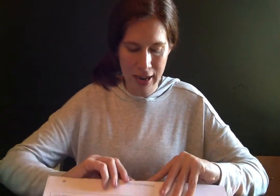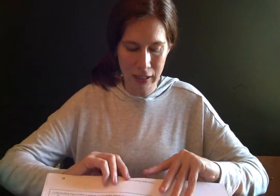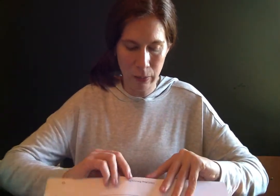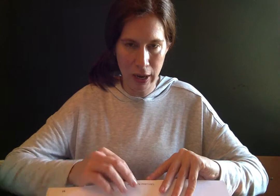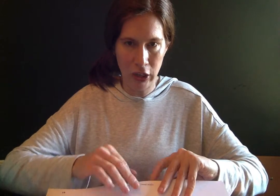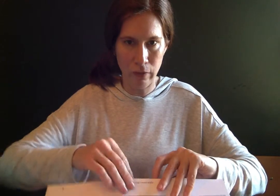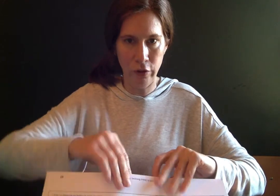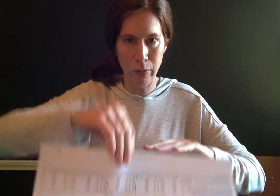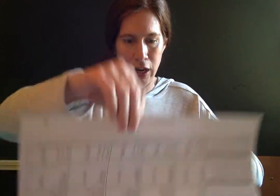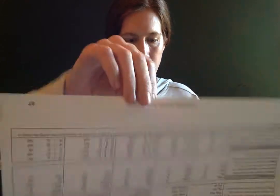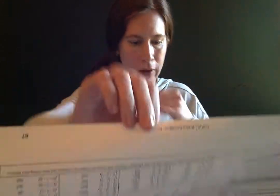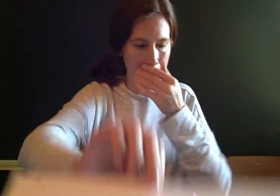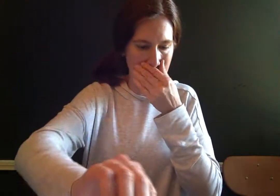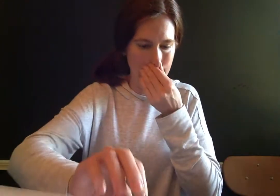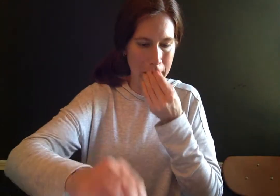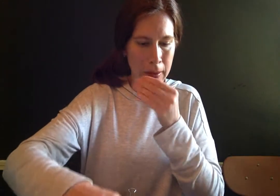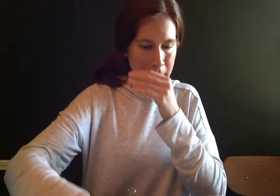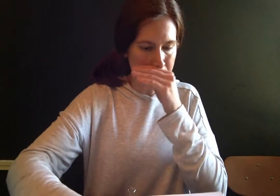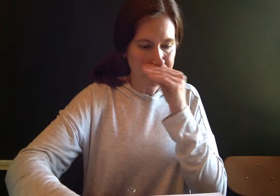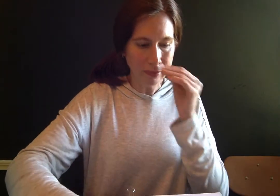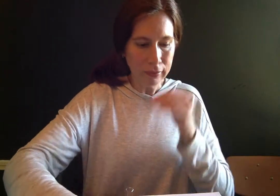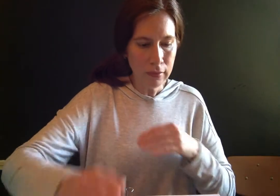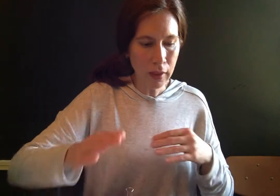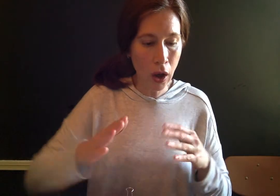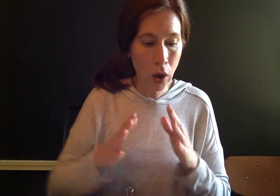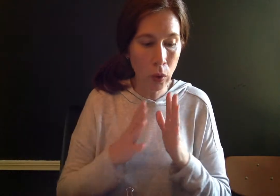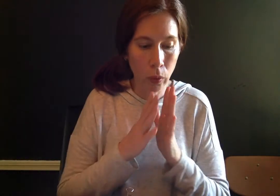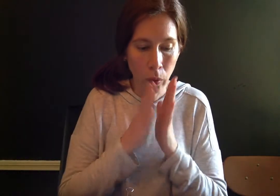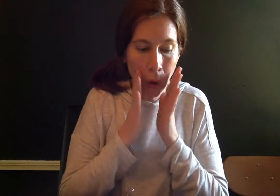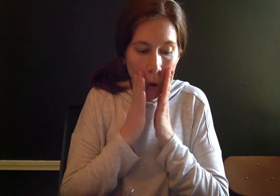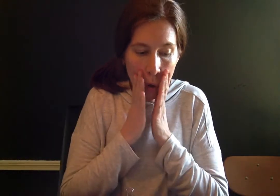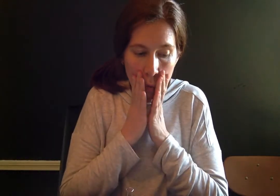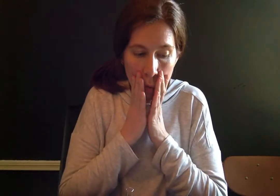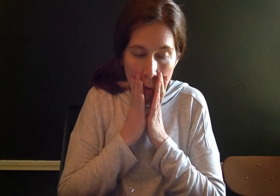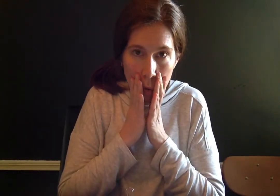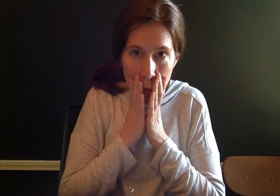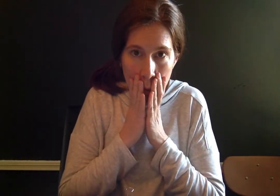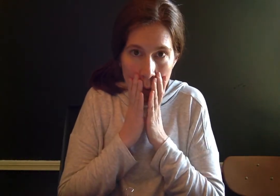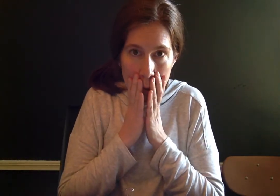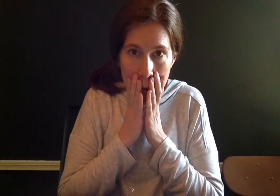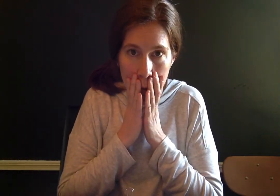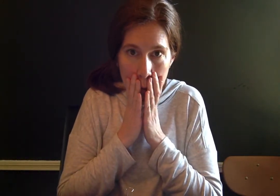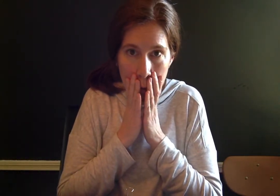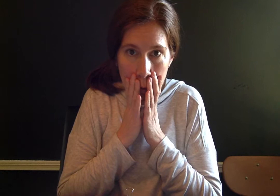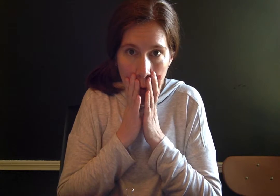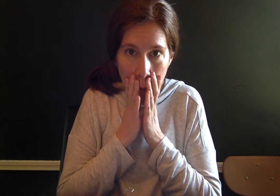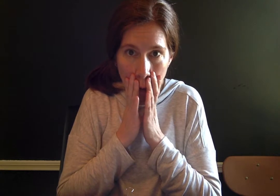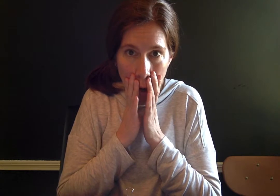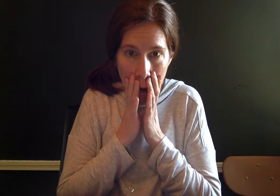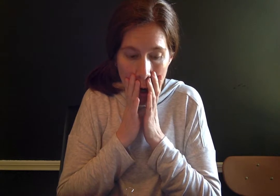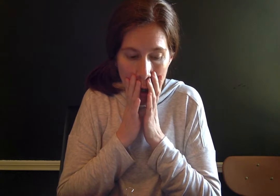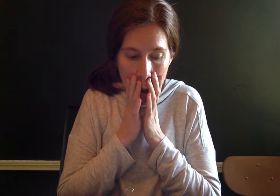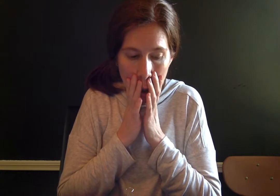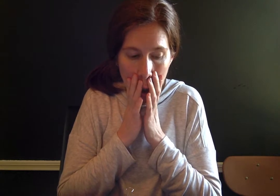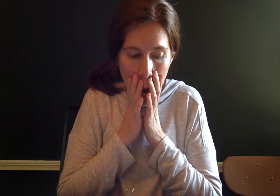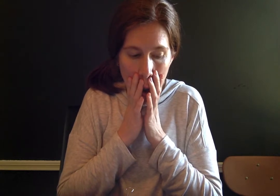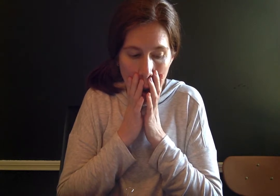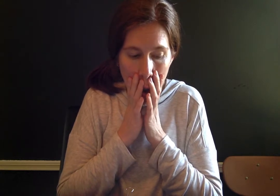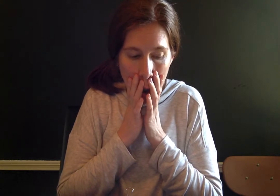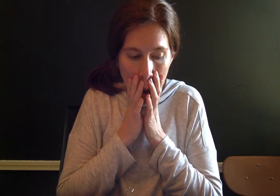next page. I'm flipping it over. Here we go. Oh, oh no. This is so hard. Uh